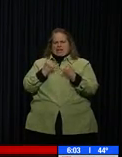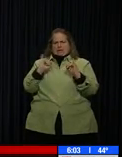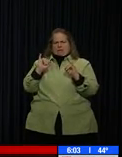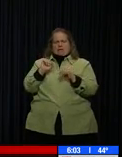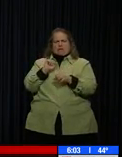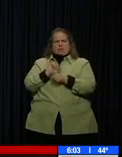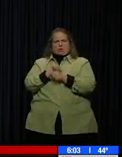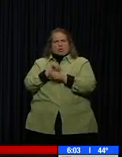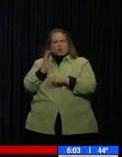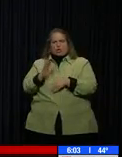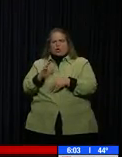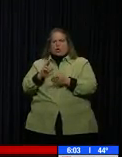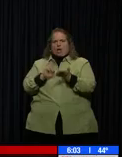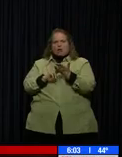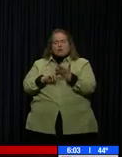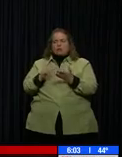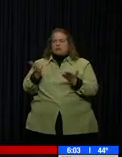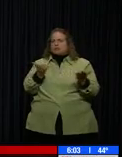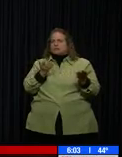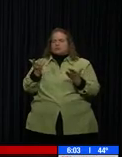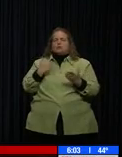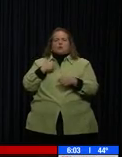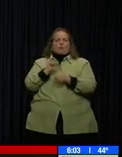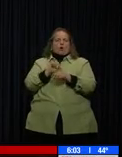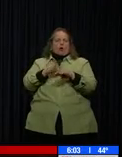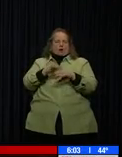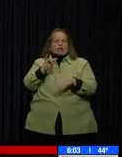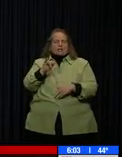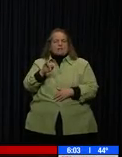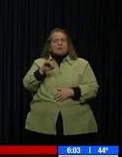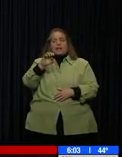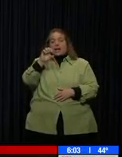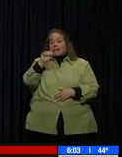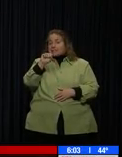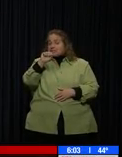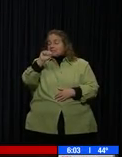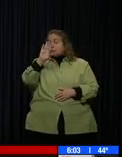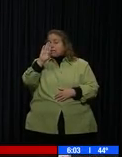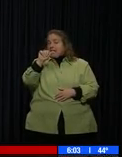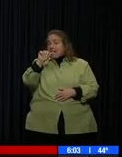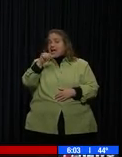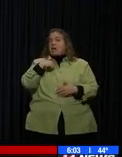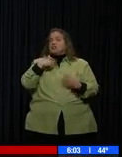issued after the state reported that their number of confirmed cases has surpassed 100.